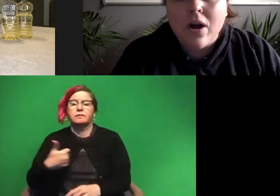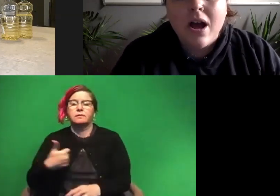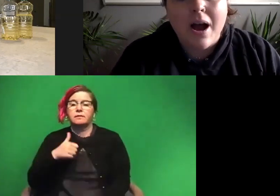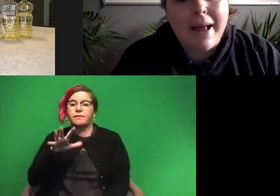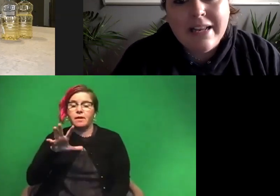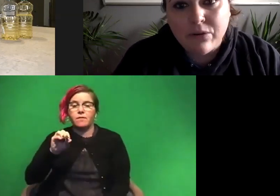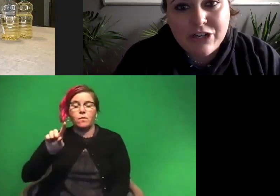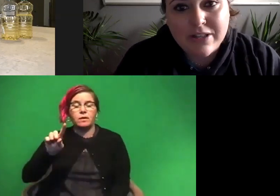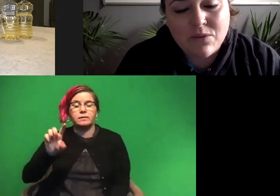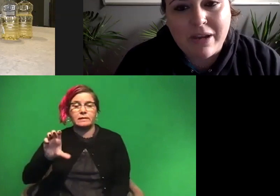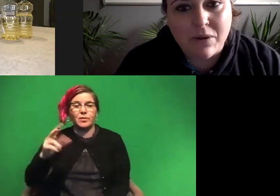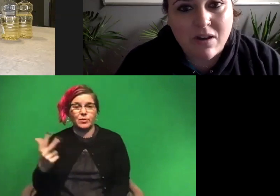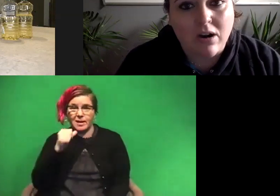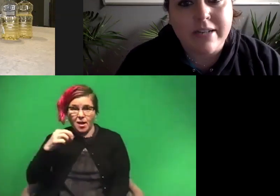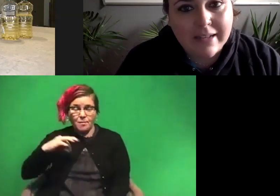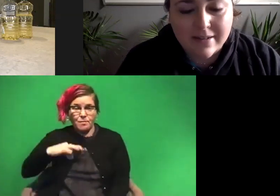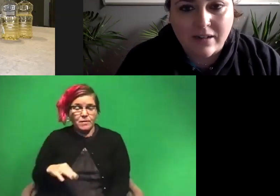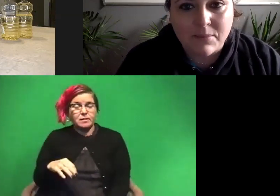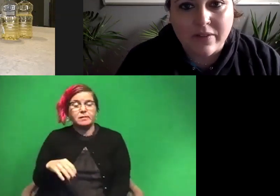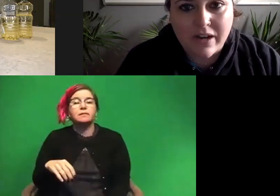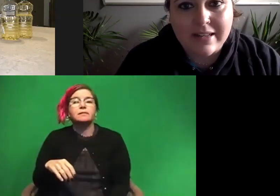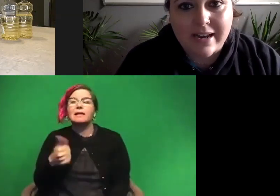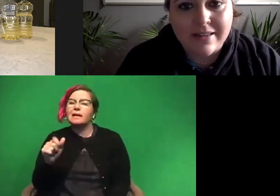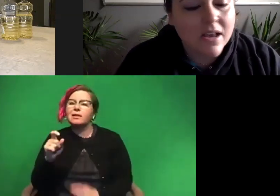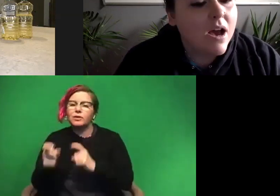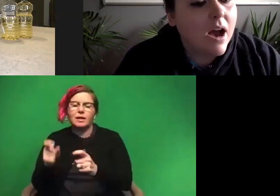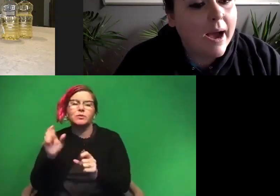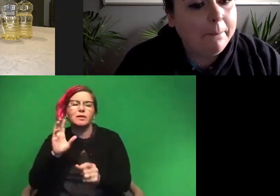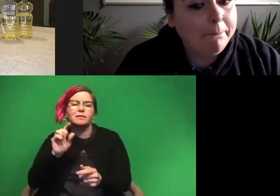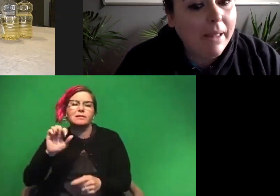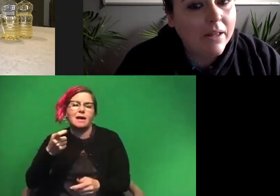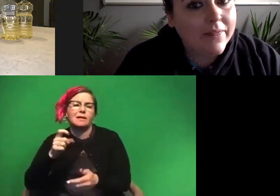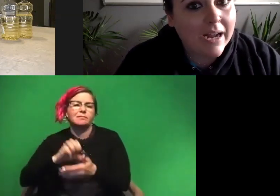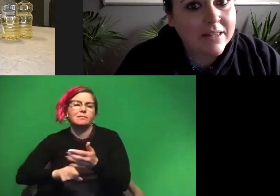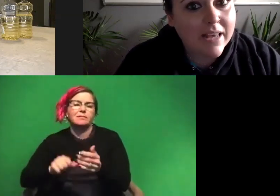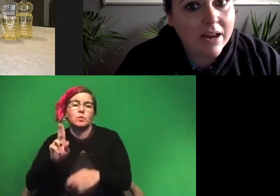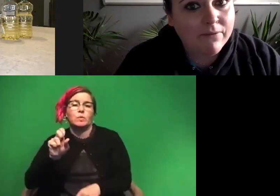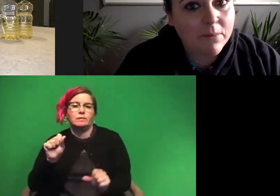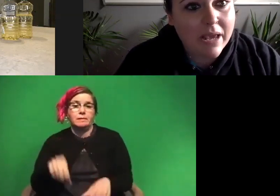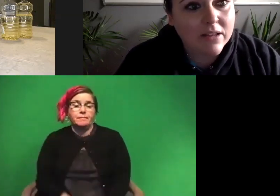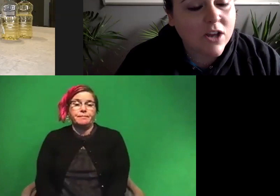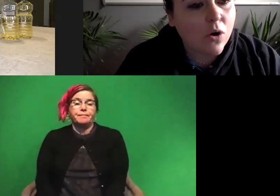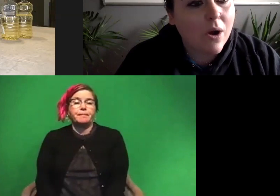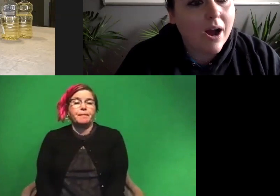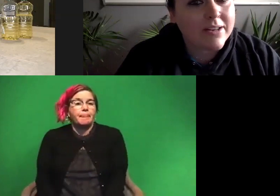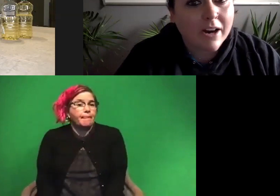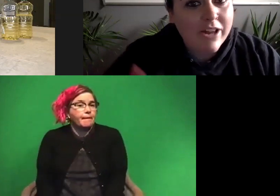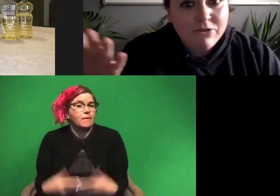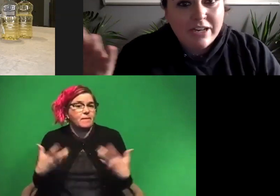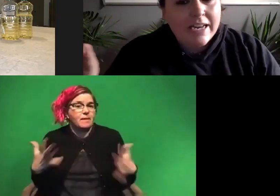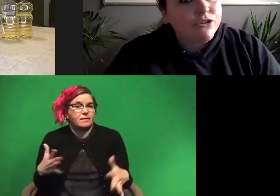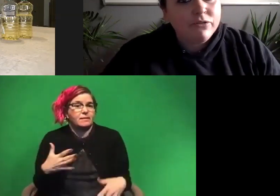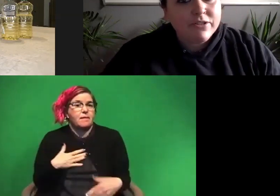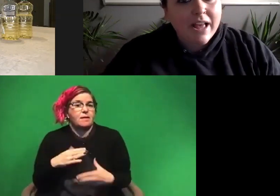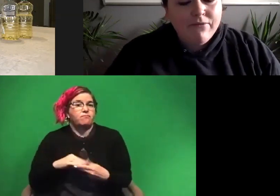So any donations that you make to us are tax deductible in the United States. That's it for me. So Dr.